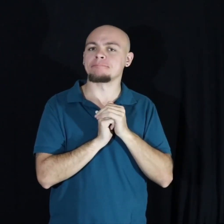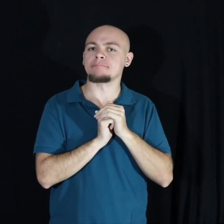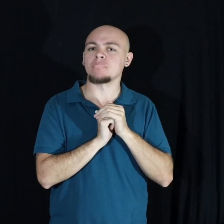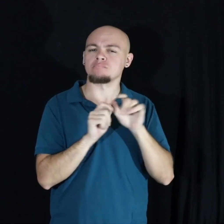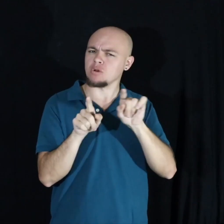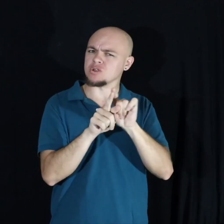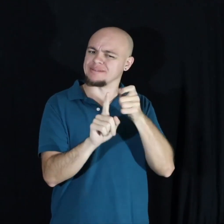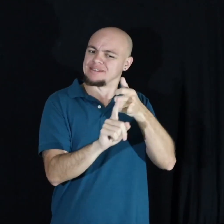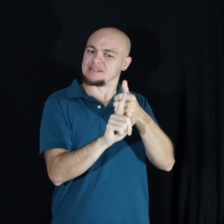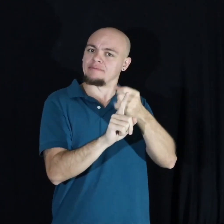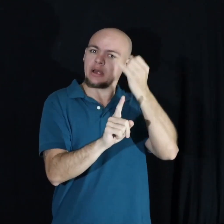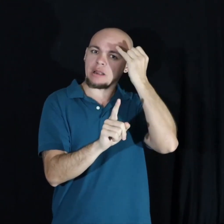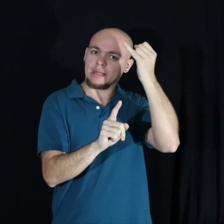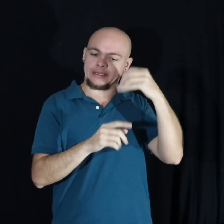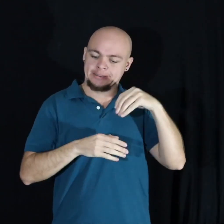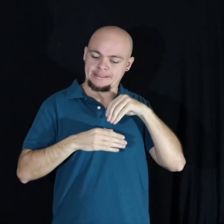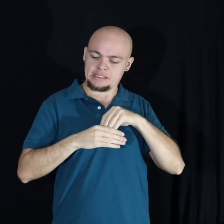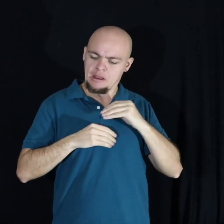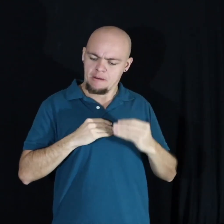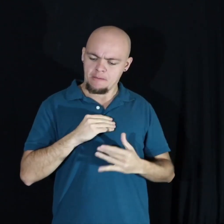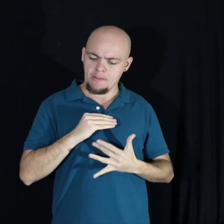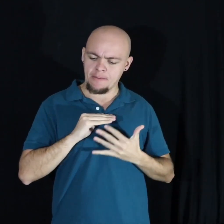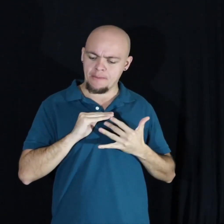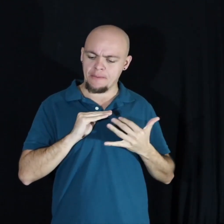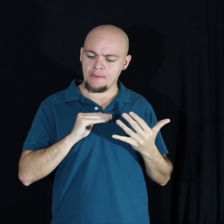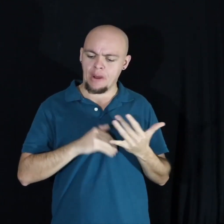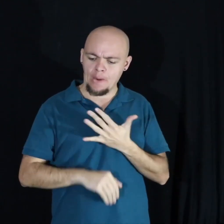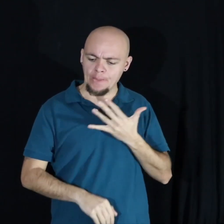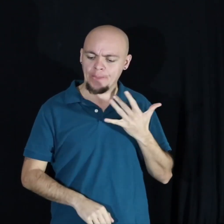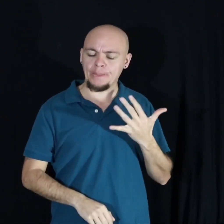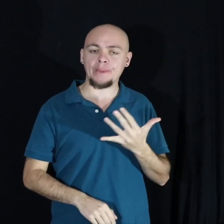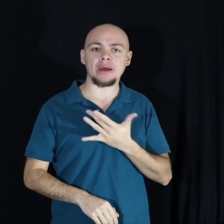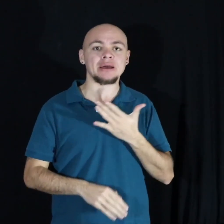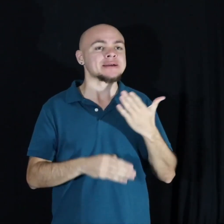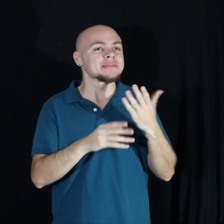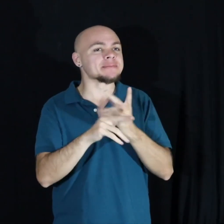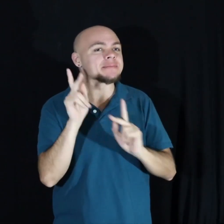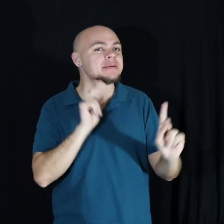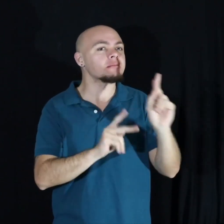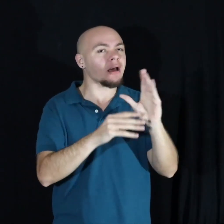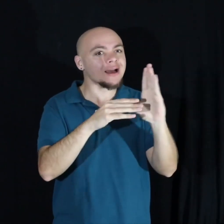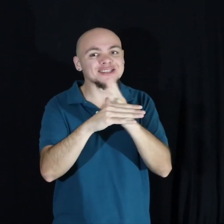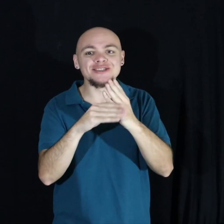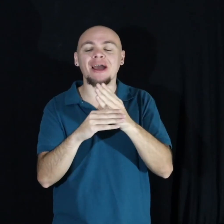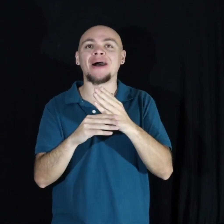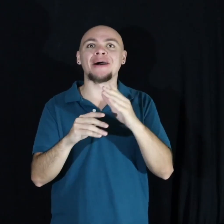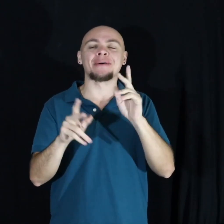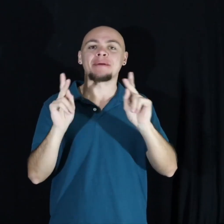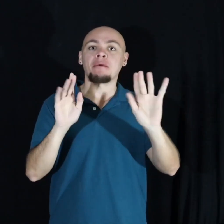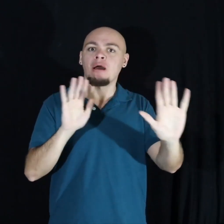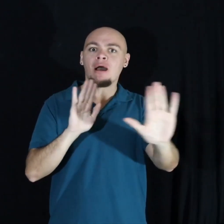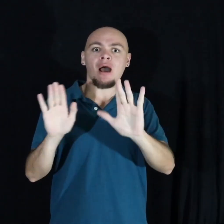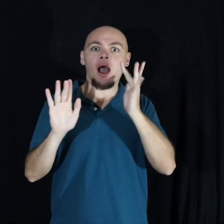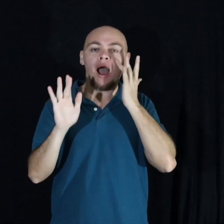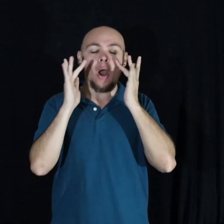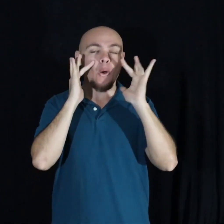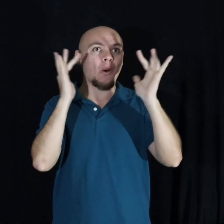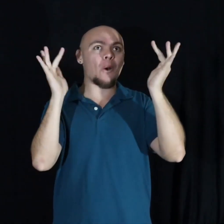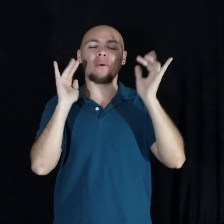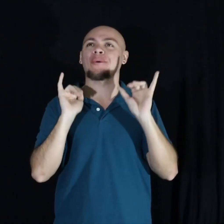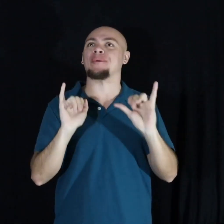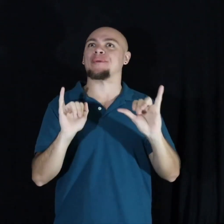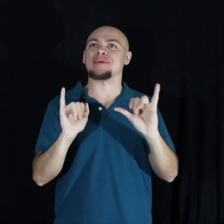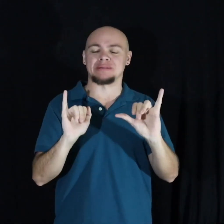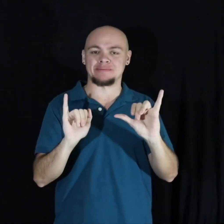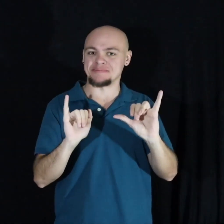idea that I have burning inside. That when I share it with people, I light up. And it keeps me up at night because I just keep dreaming of what